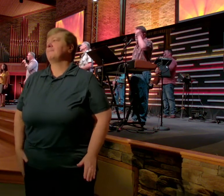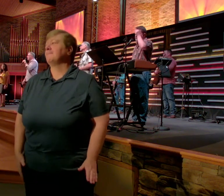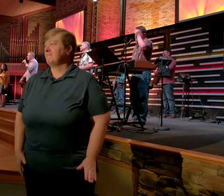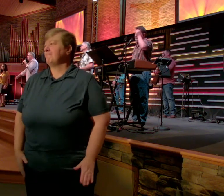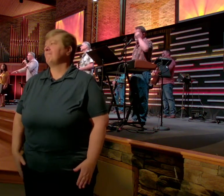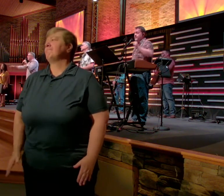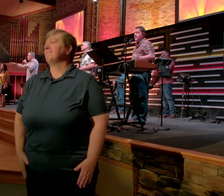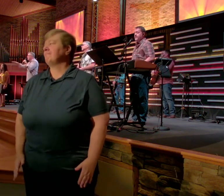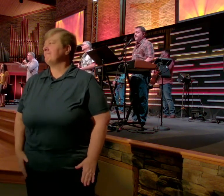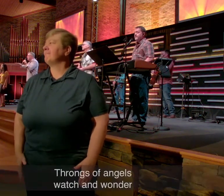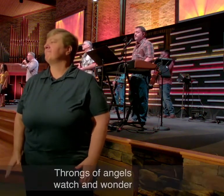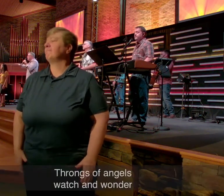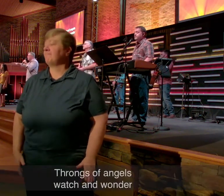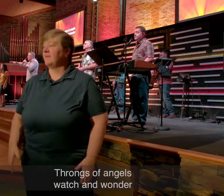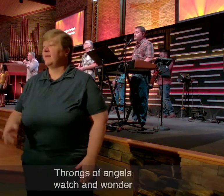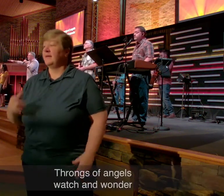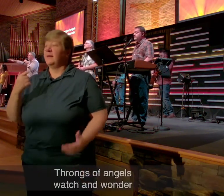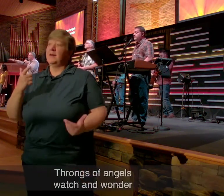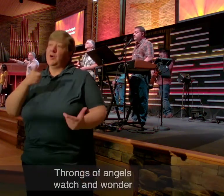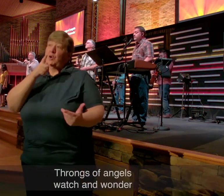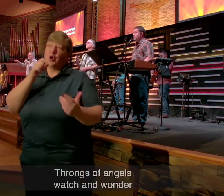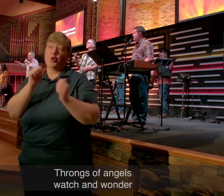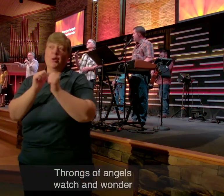This is who we worship with.